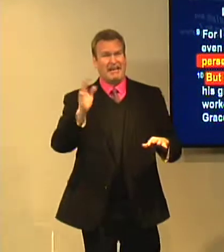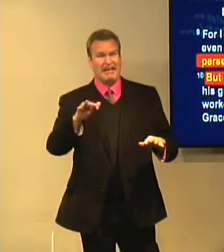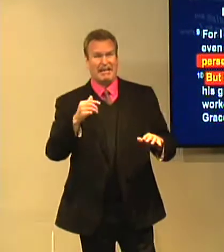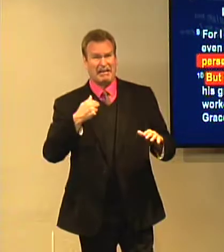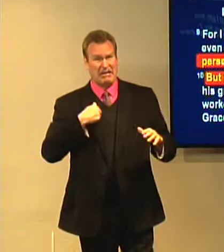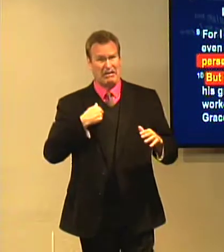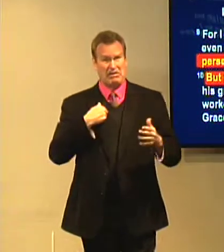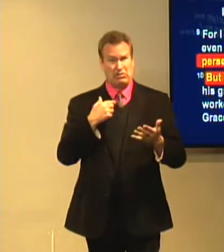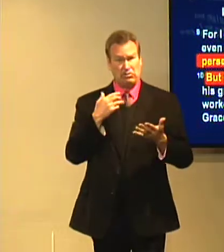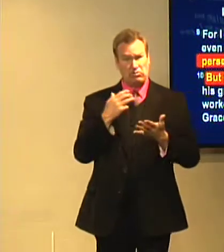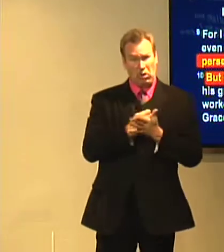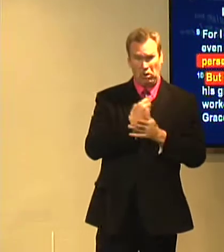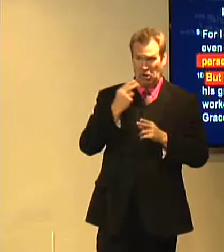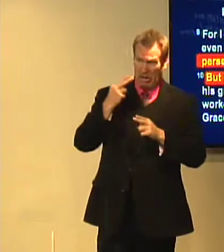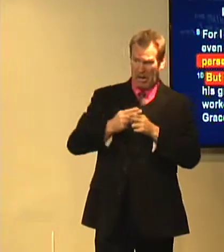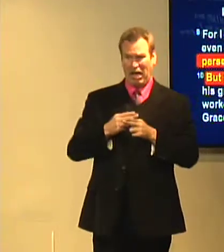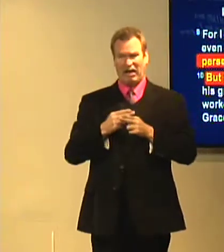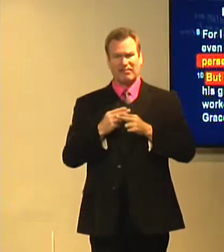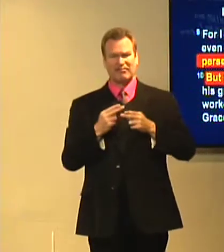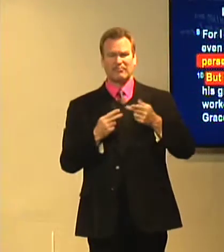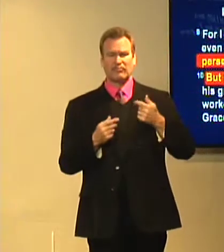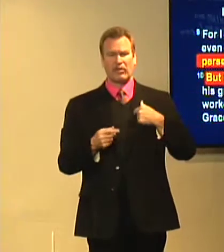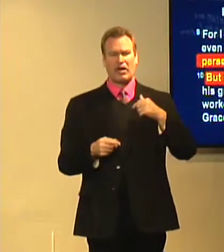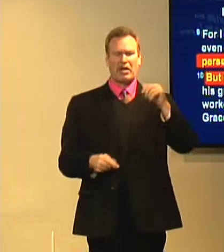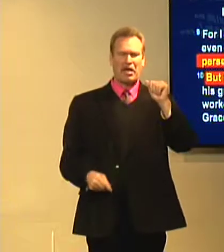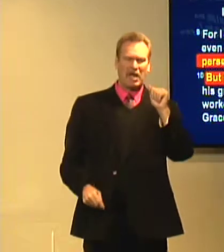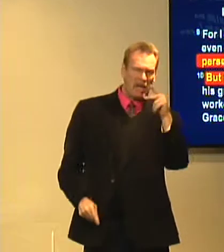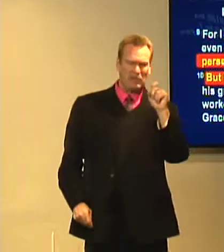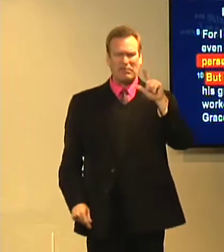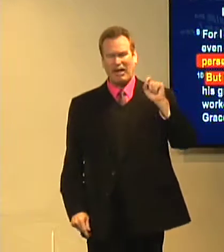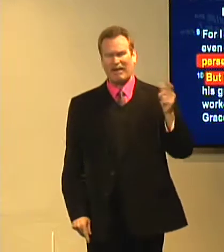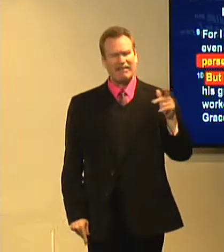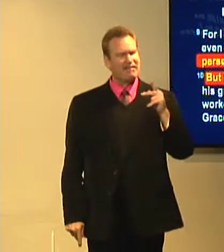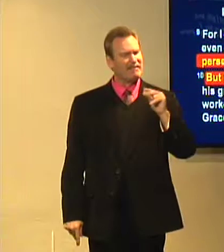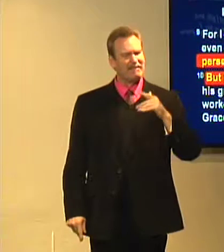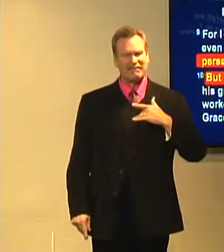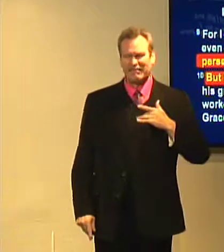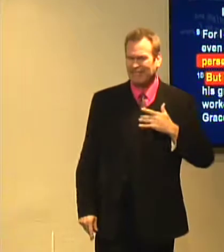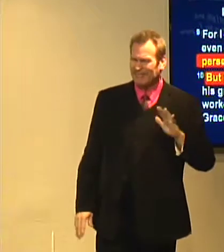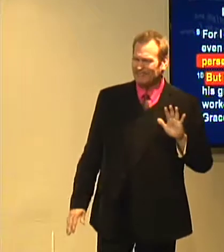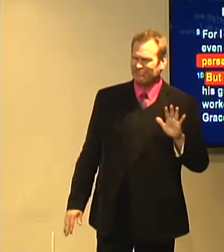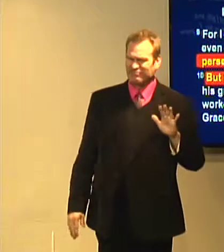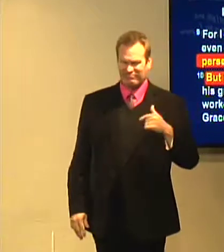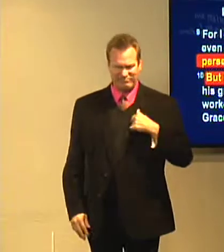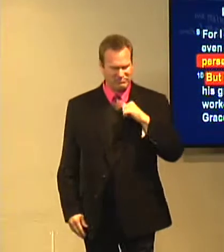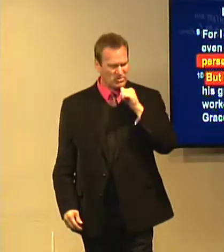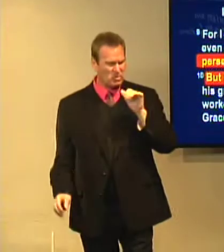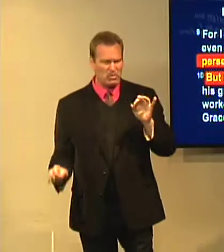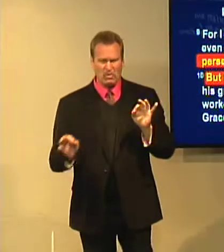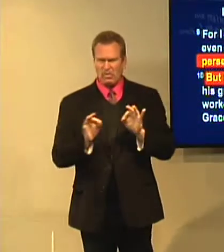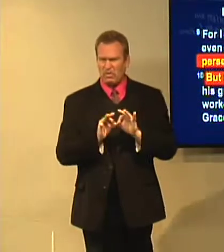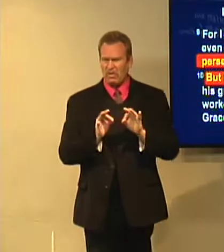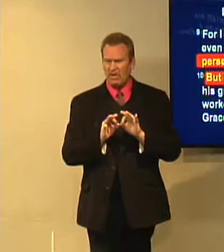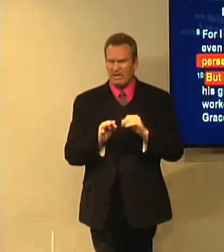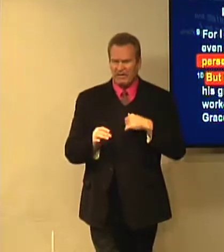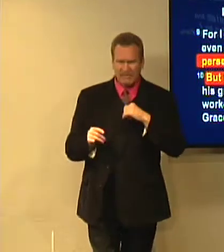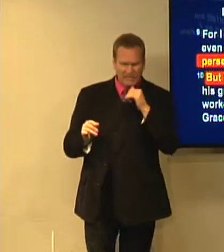insignificantly was compared to the other apostles. And you know, I didn't feel comfortable being called an apostle.